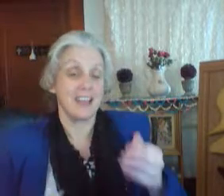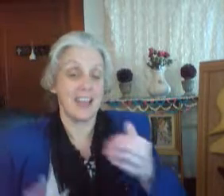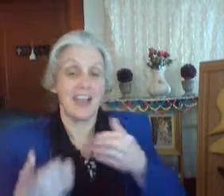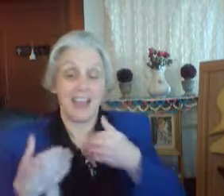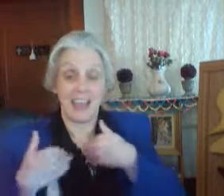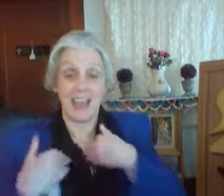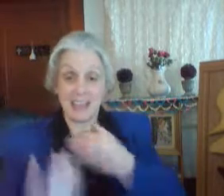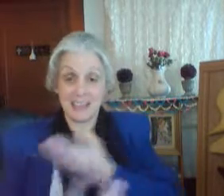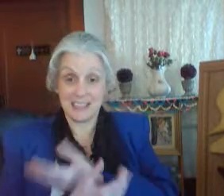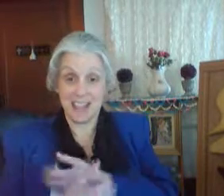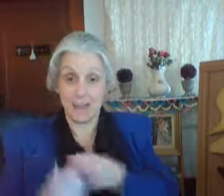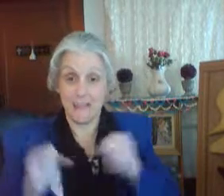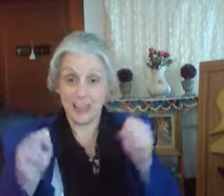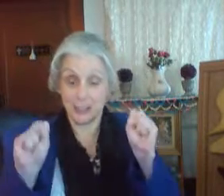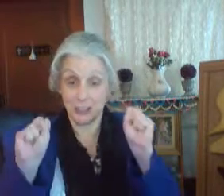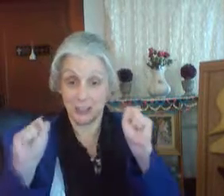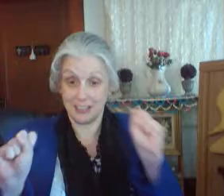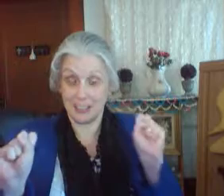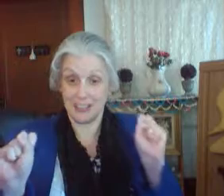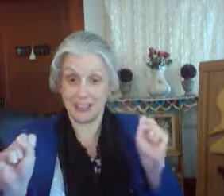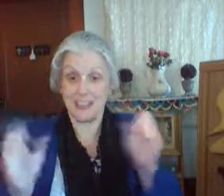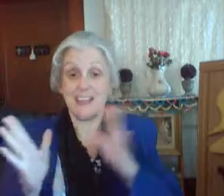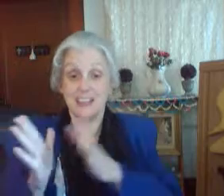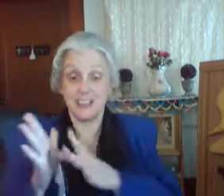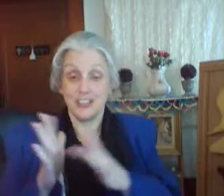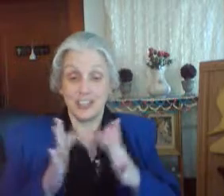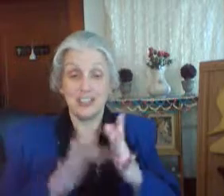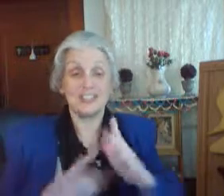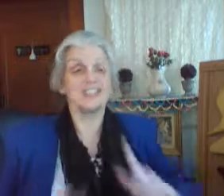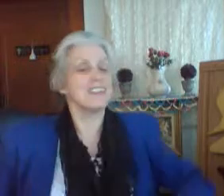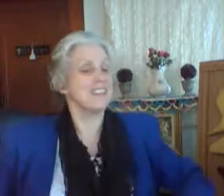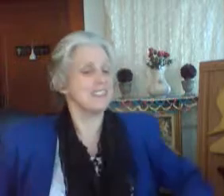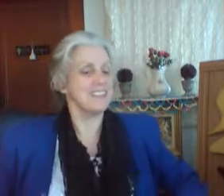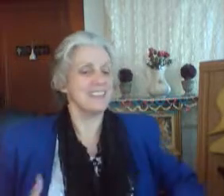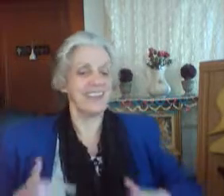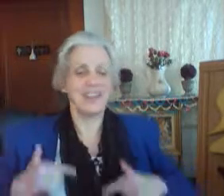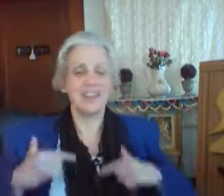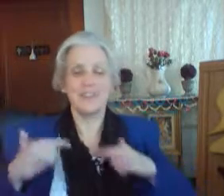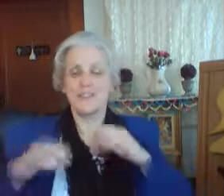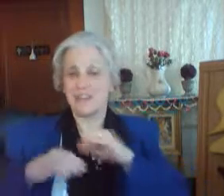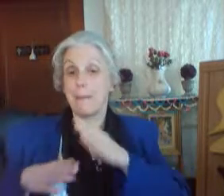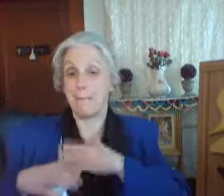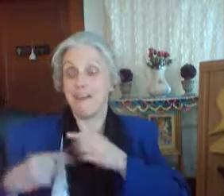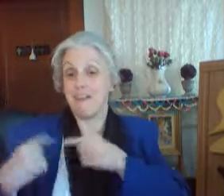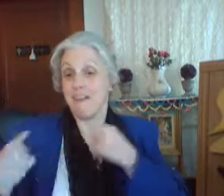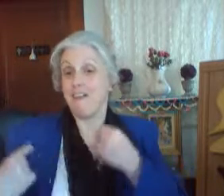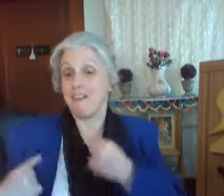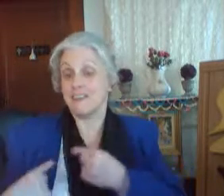is in my heart to stay.